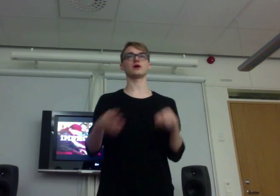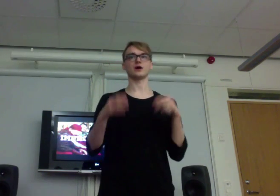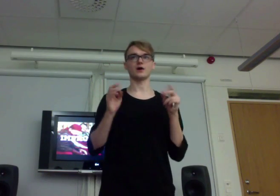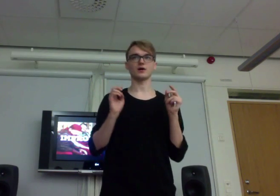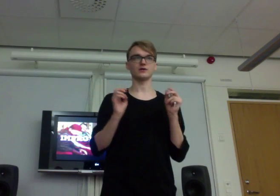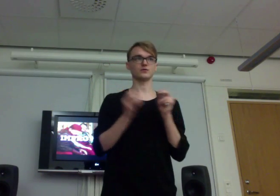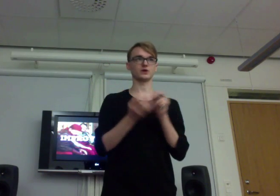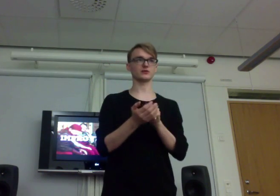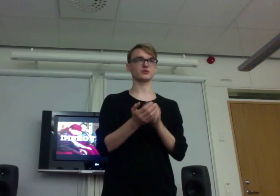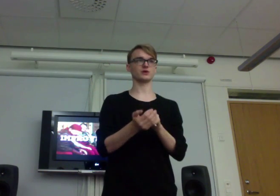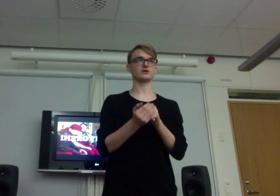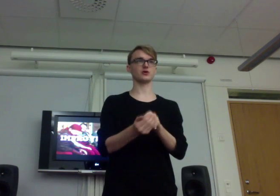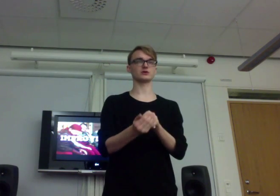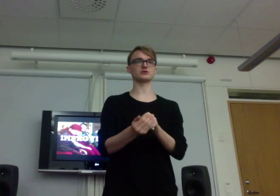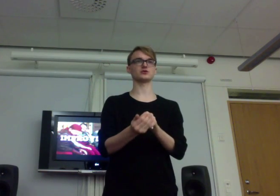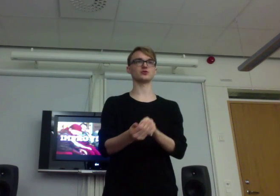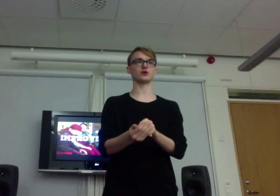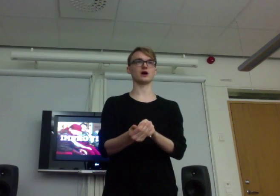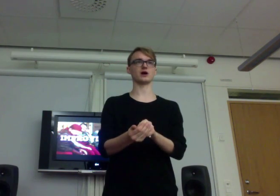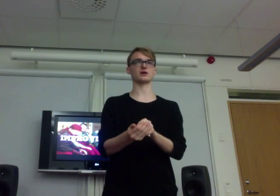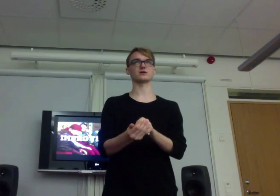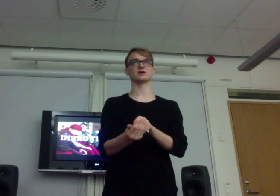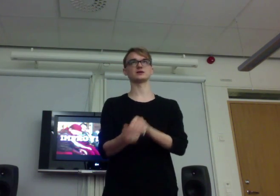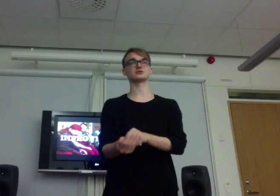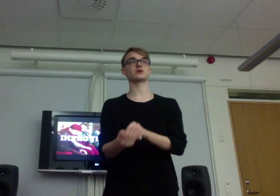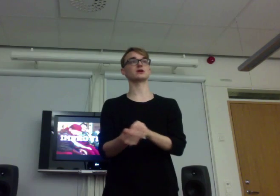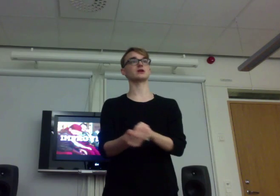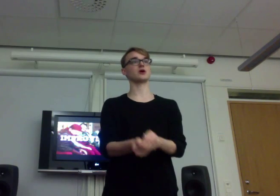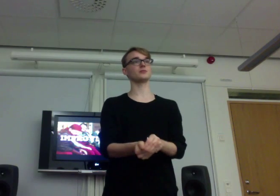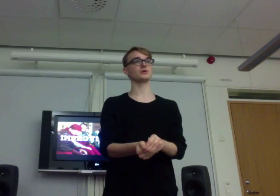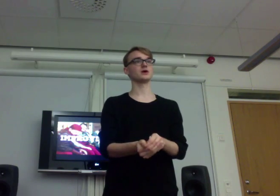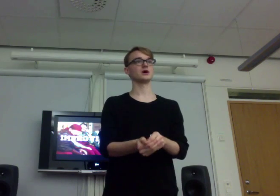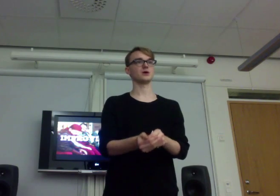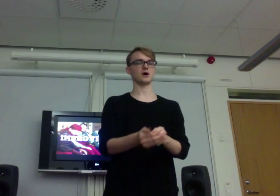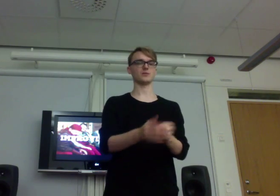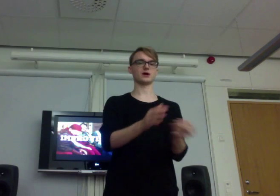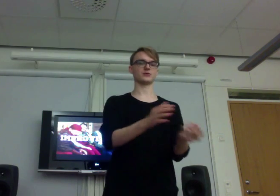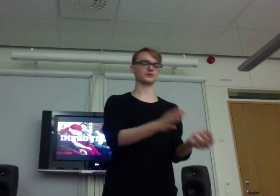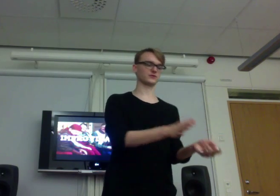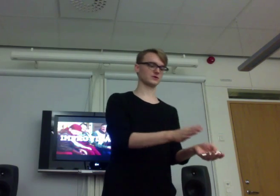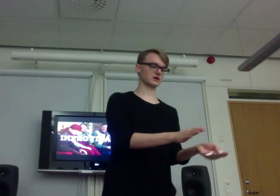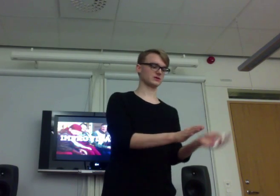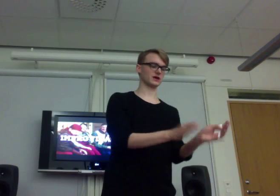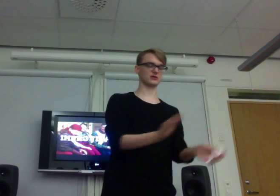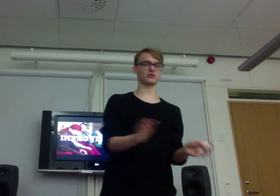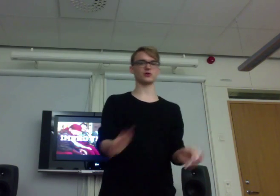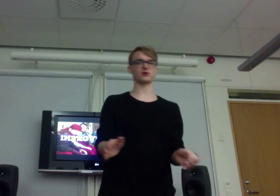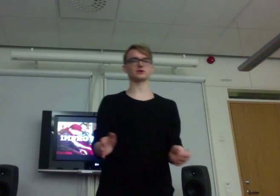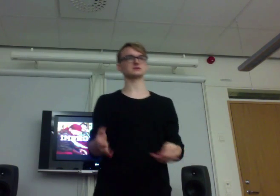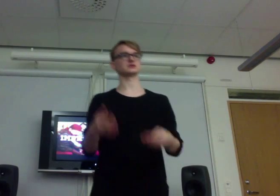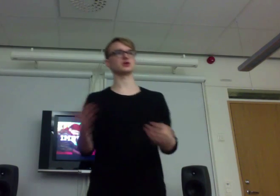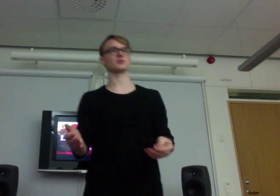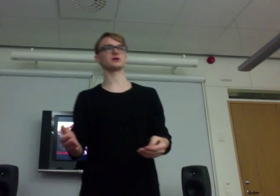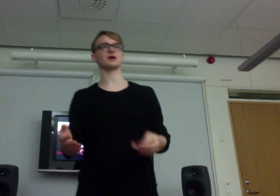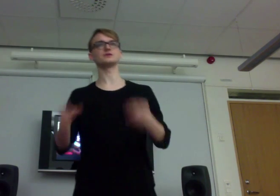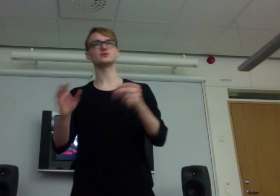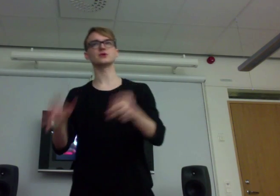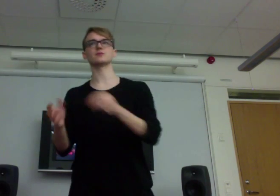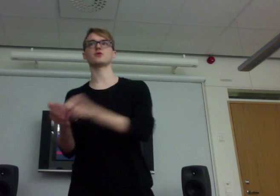historical LARP about the 1930s in Germany. And it's really important